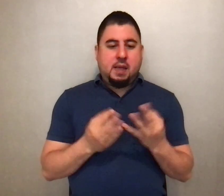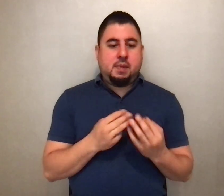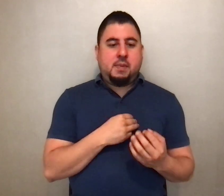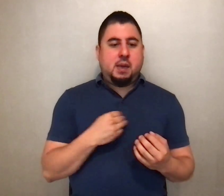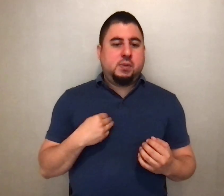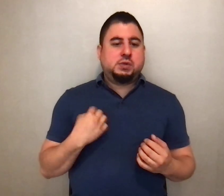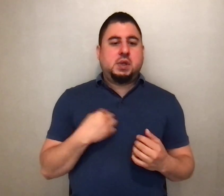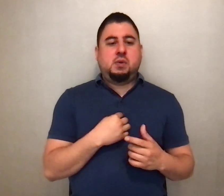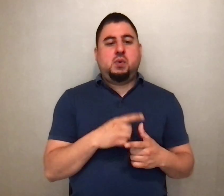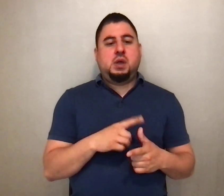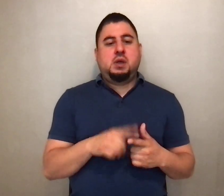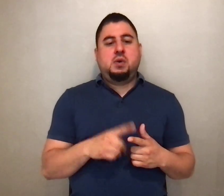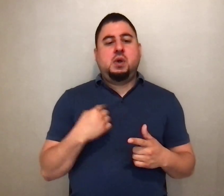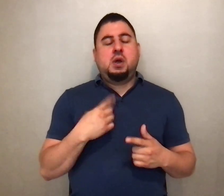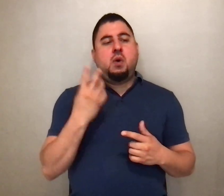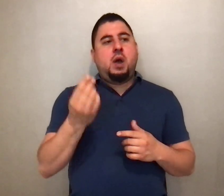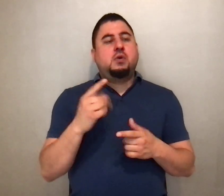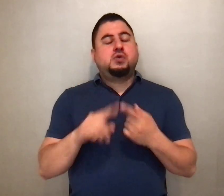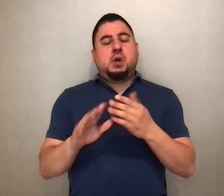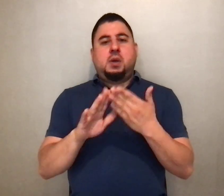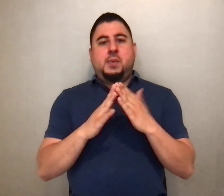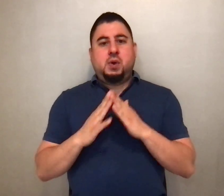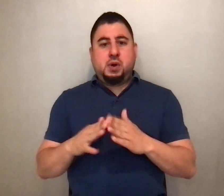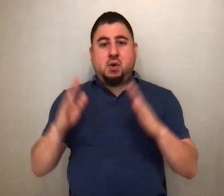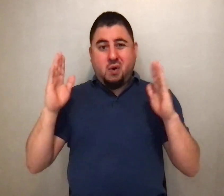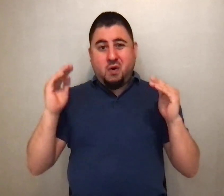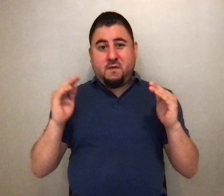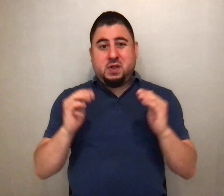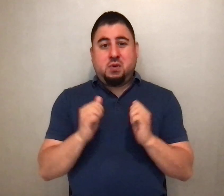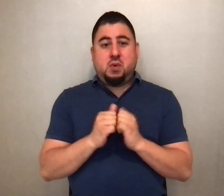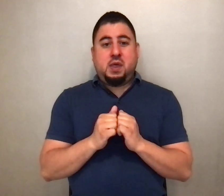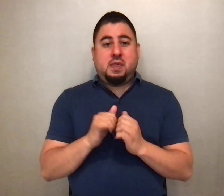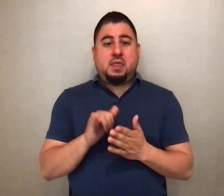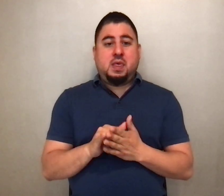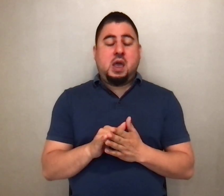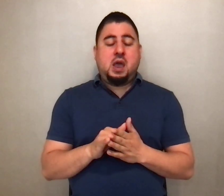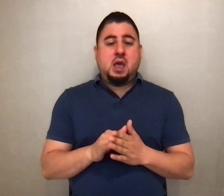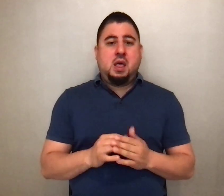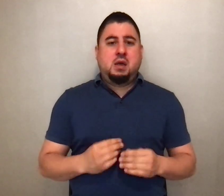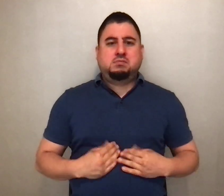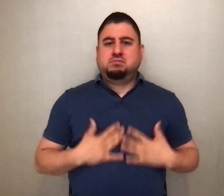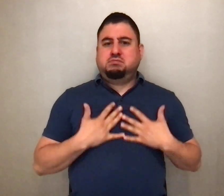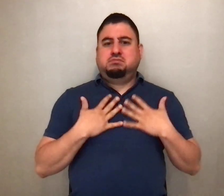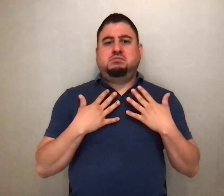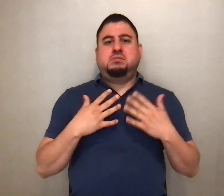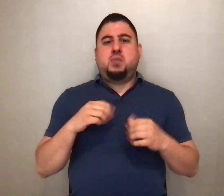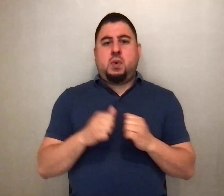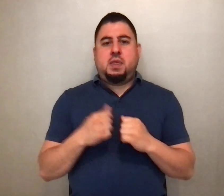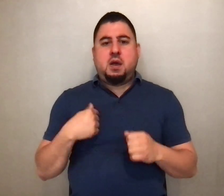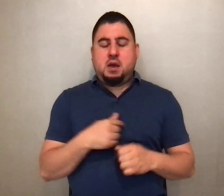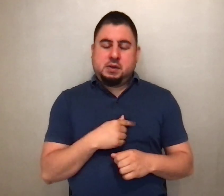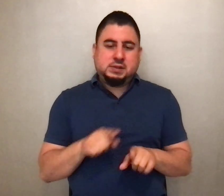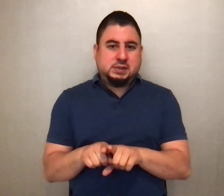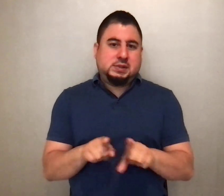go out to a community, hopefully with that adrenaline flowing within us, like it was in these two